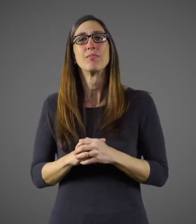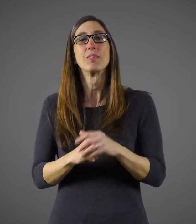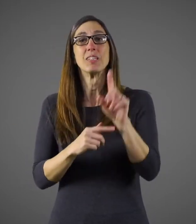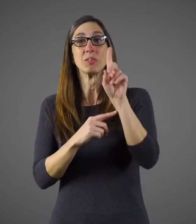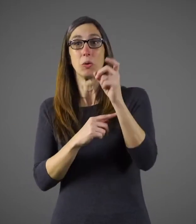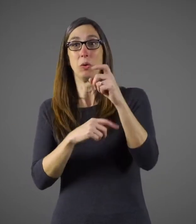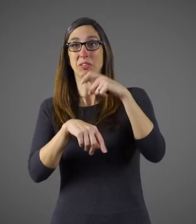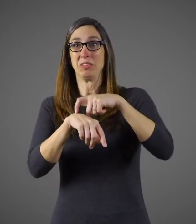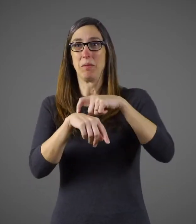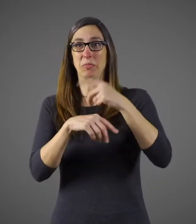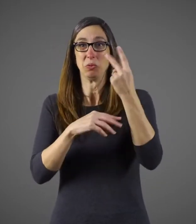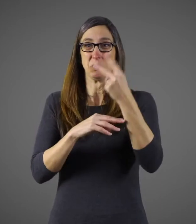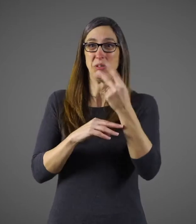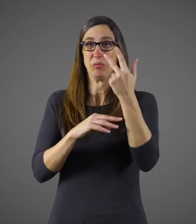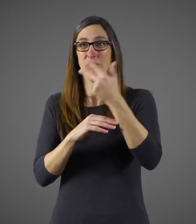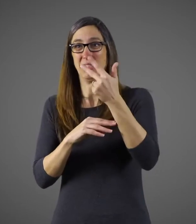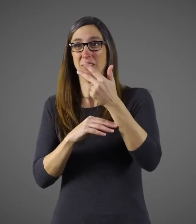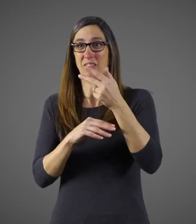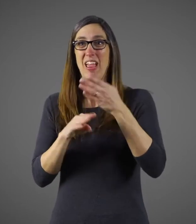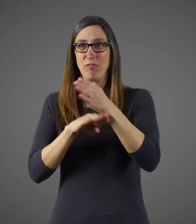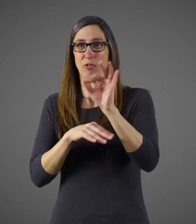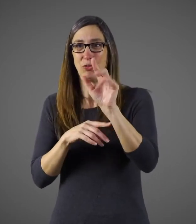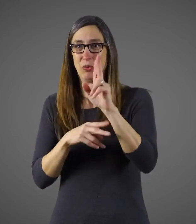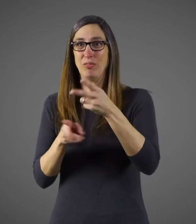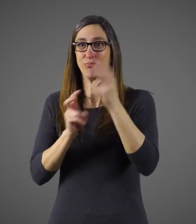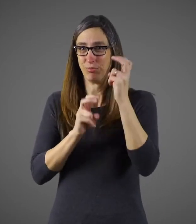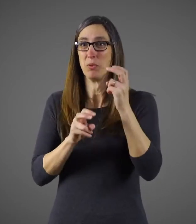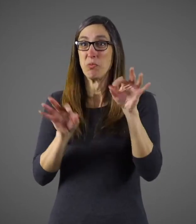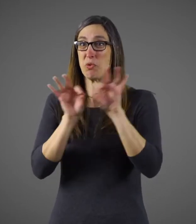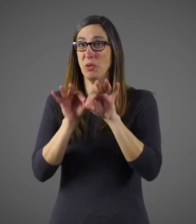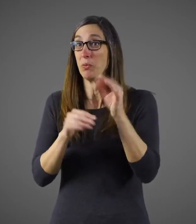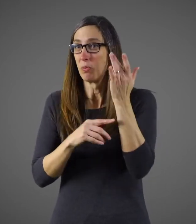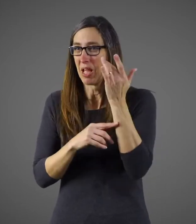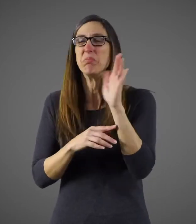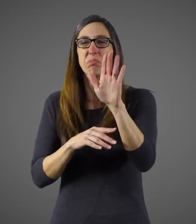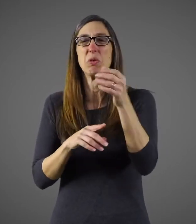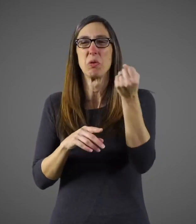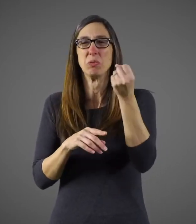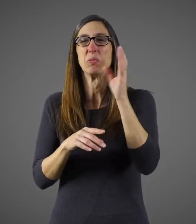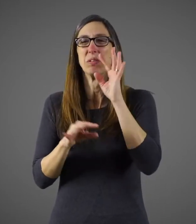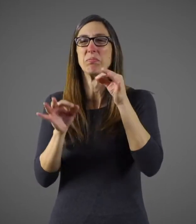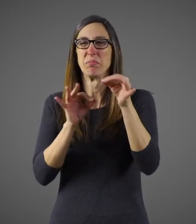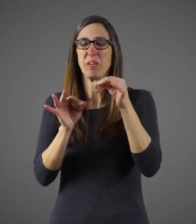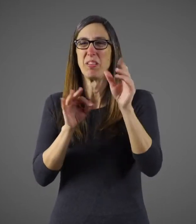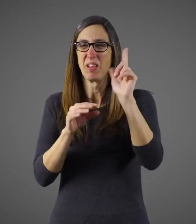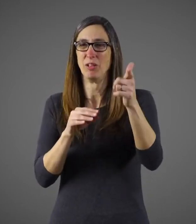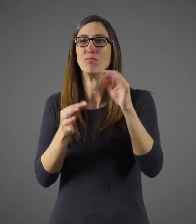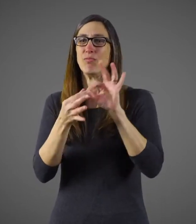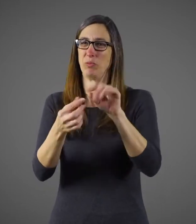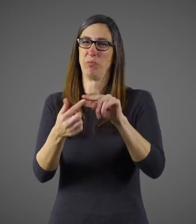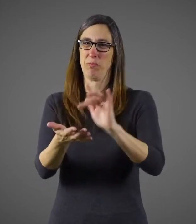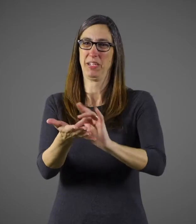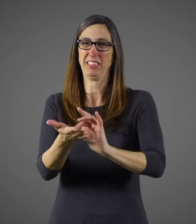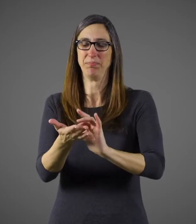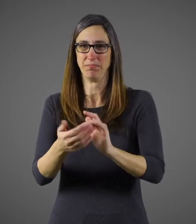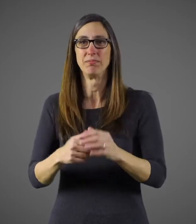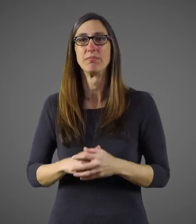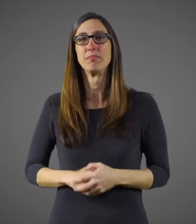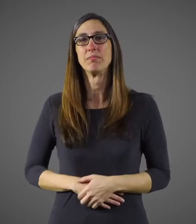The time for a diagnosis is usually two or three days after you have become sick. I'll tell you more about this later, it's related